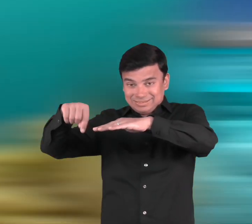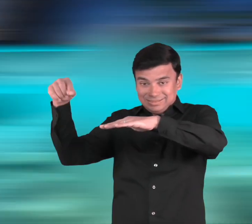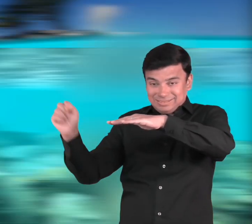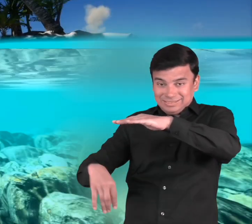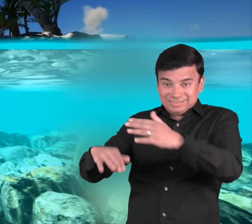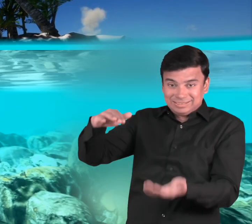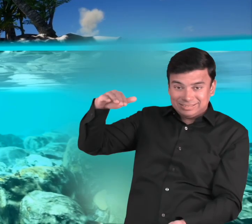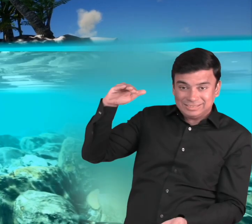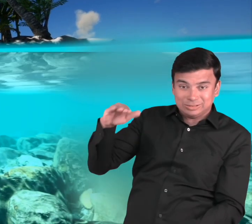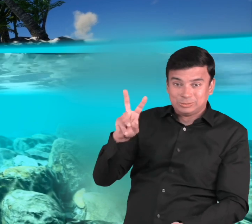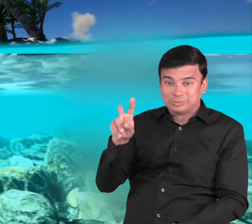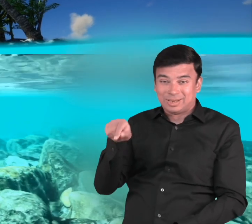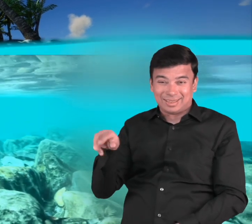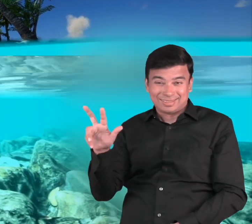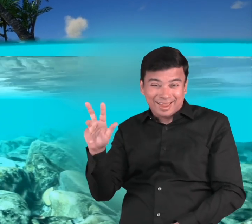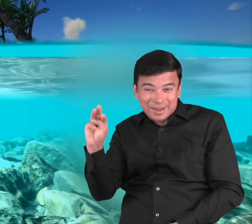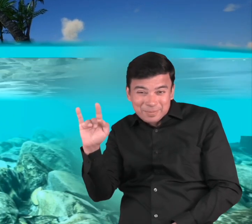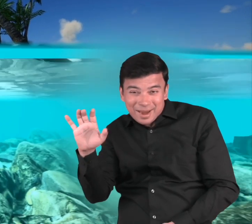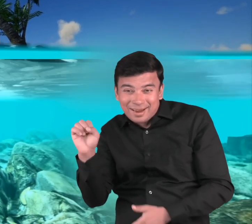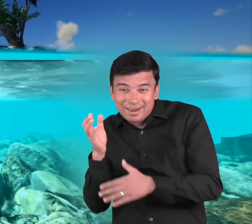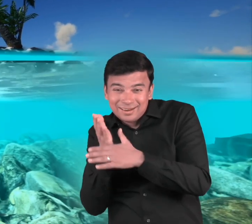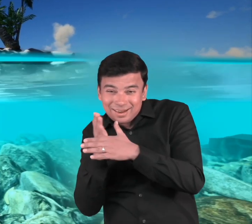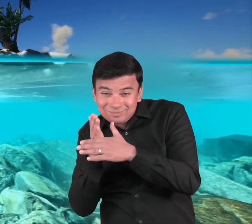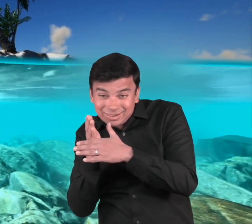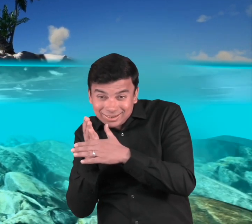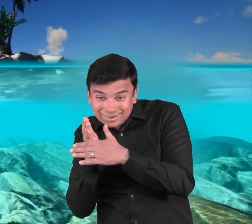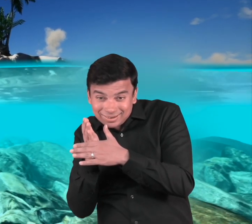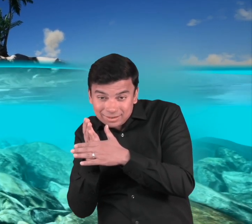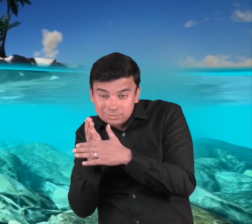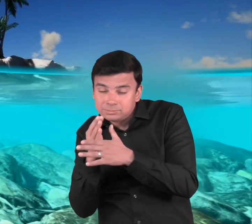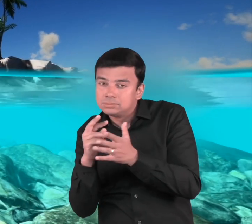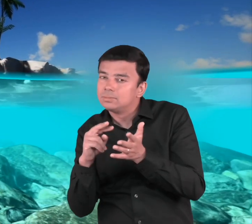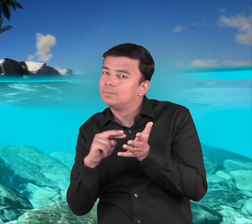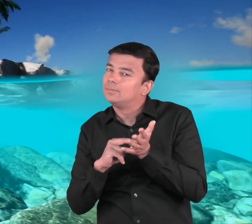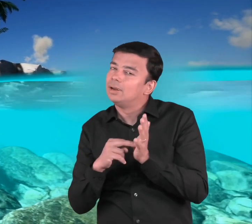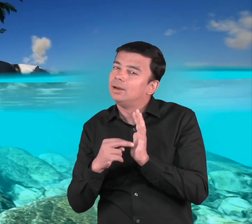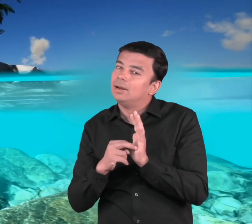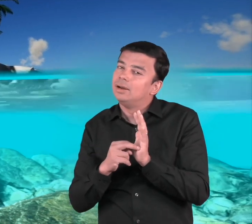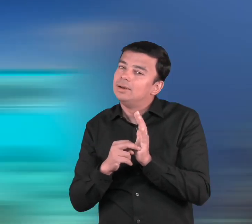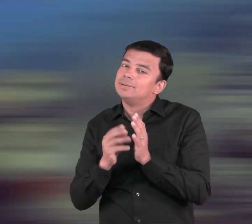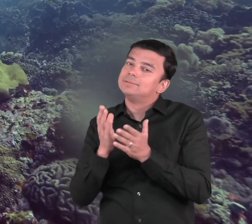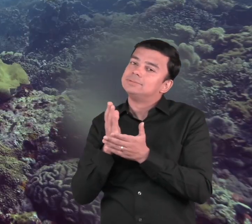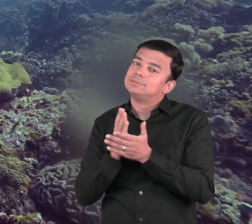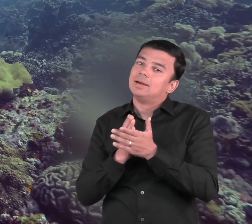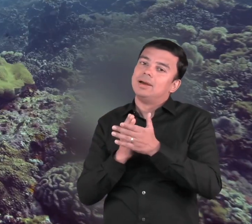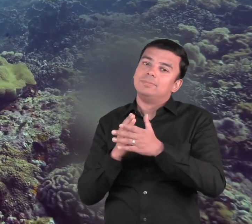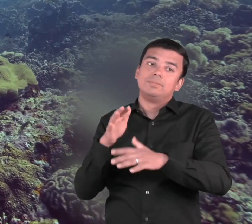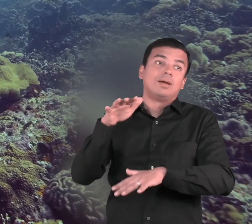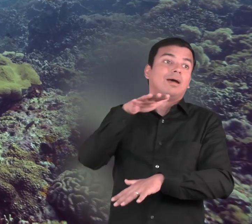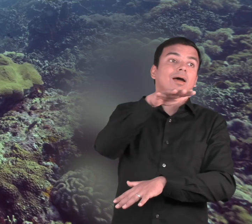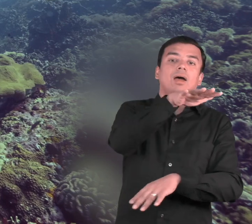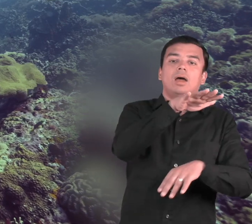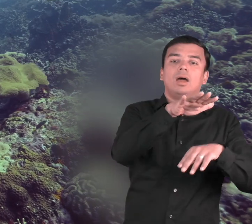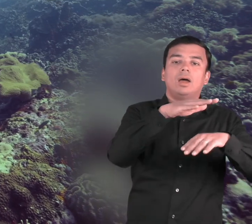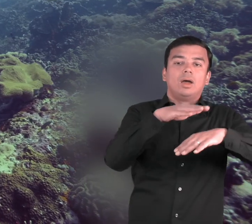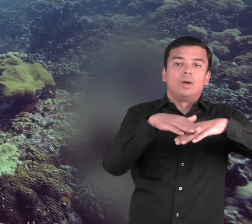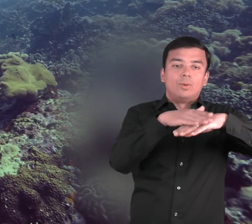Well, in some places, it is much, much shallower. In others, it is much, much deeper.